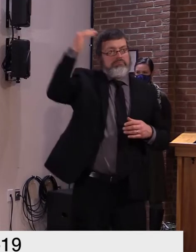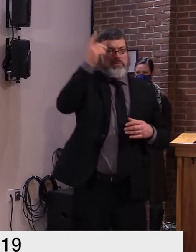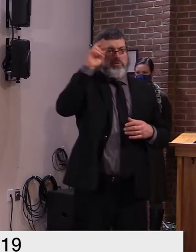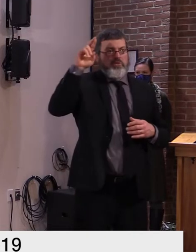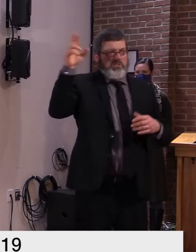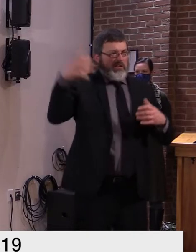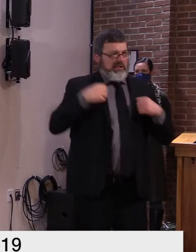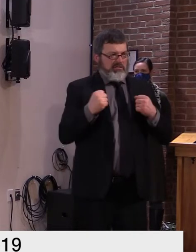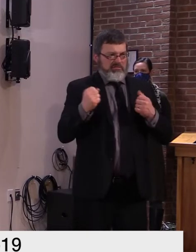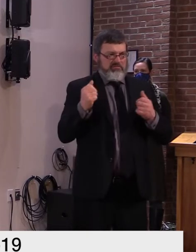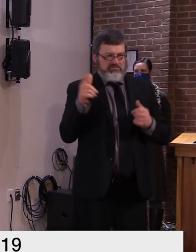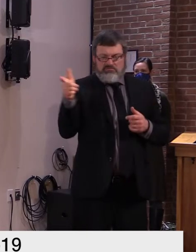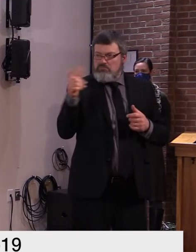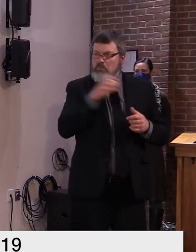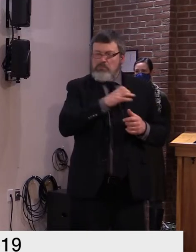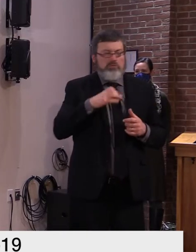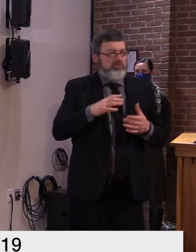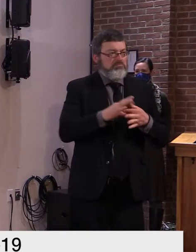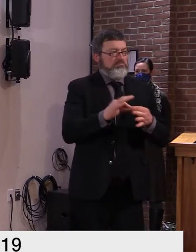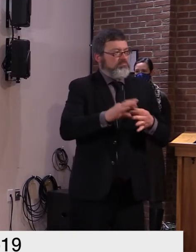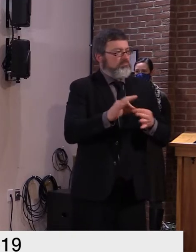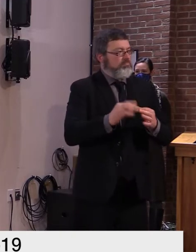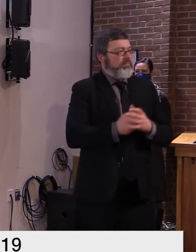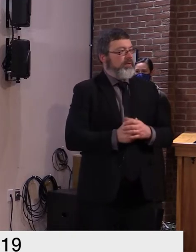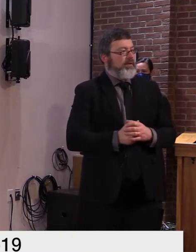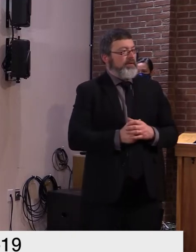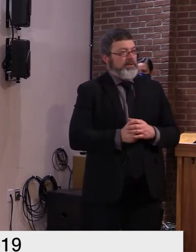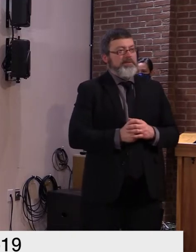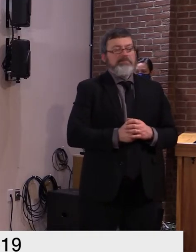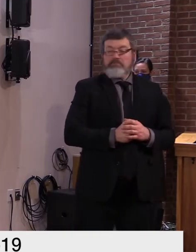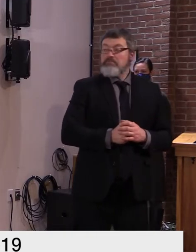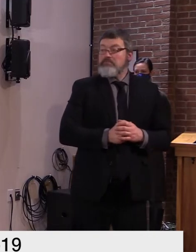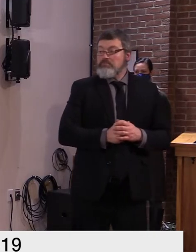update uh as well thank you very much